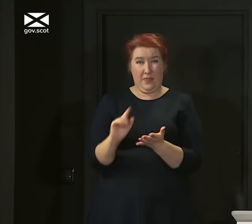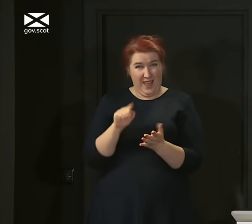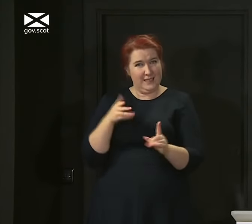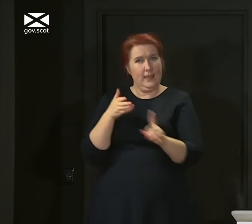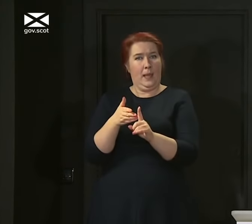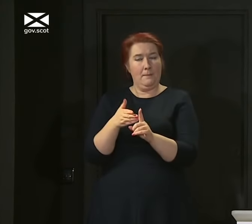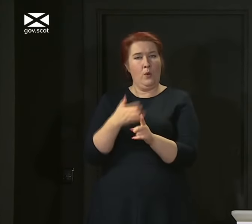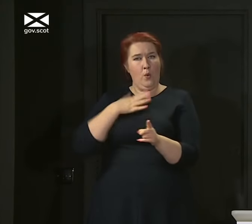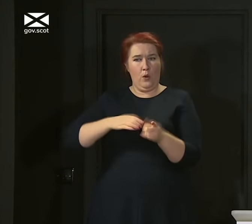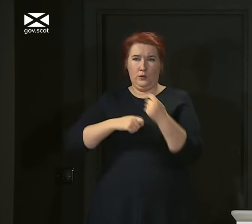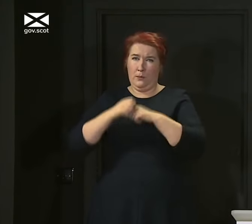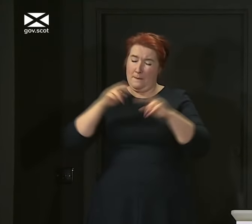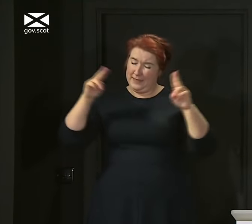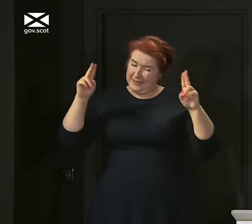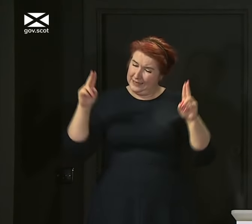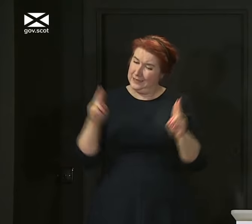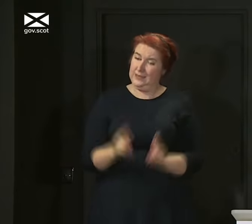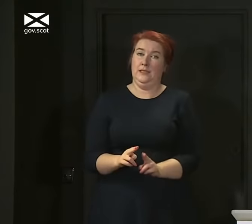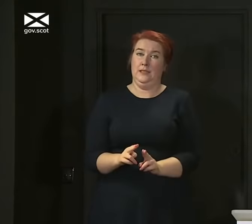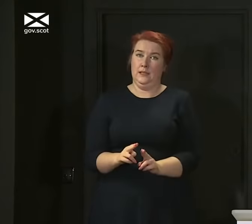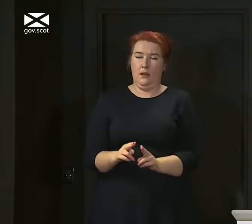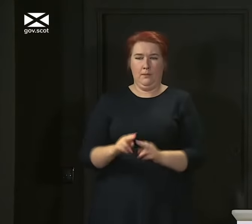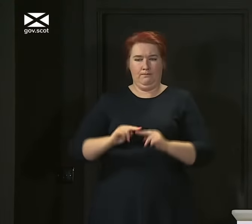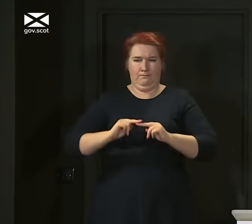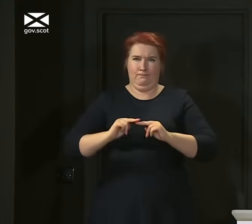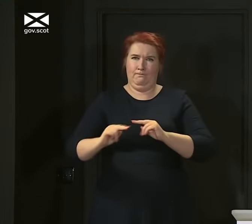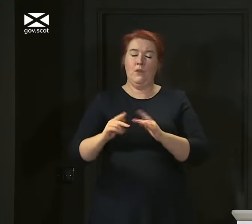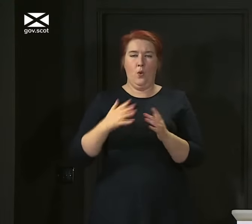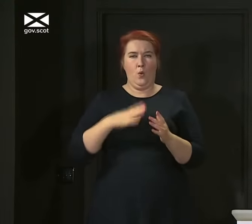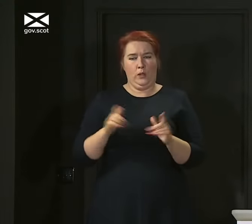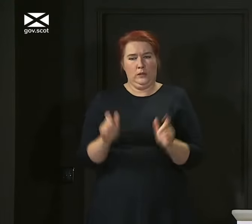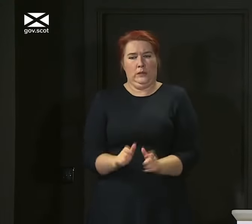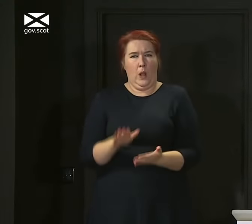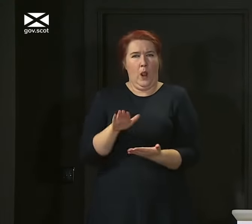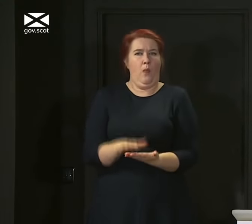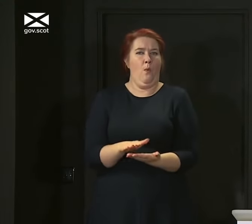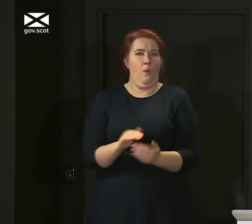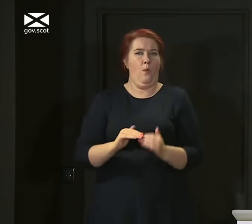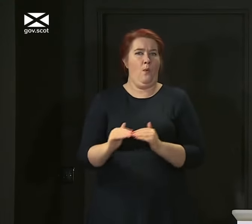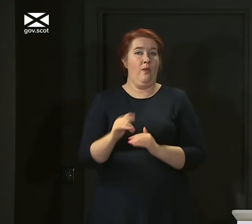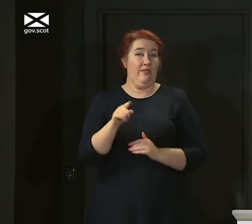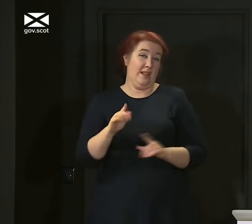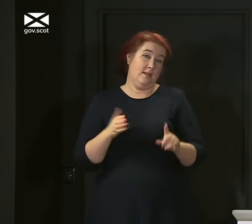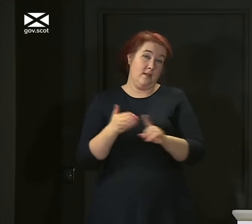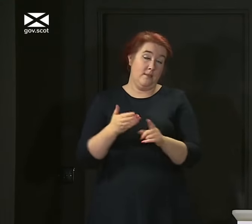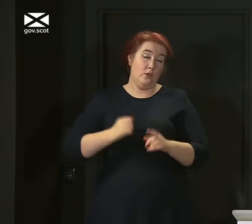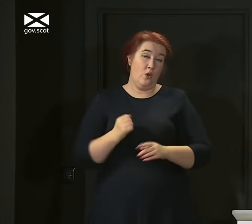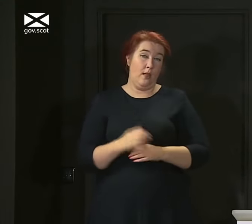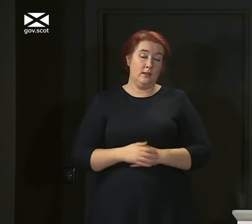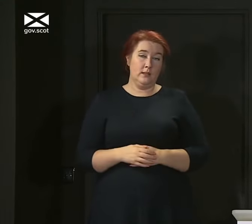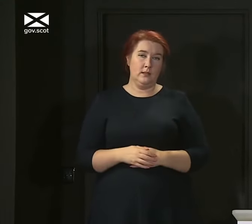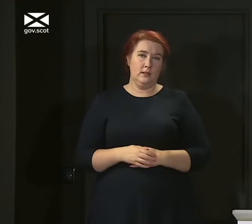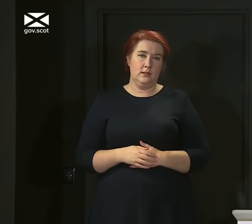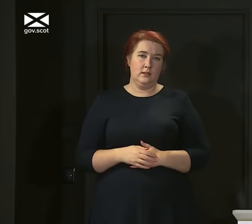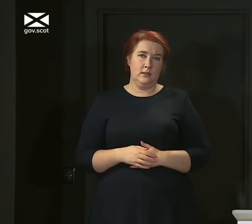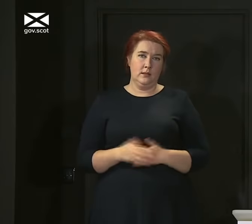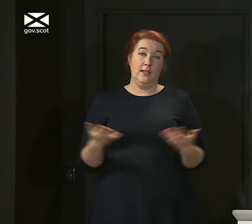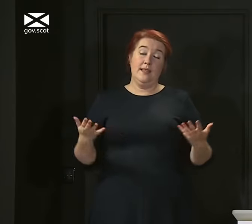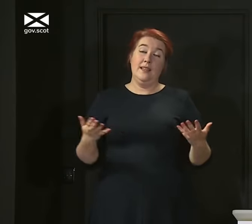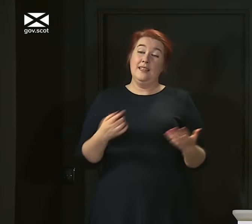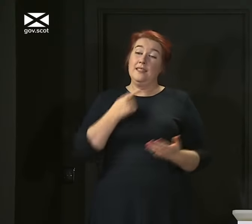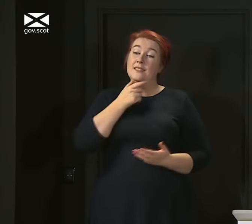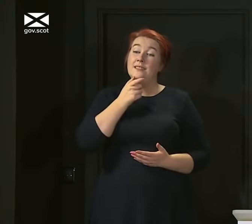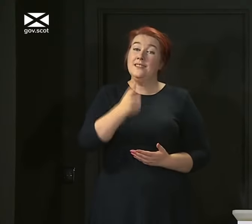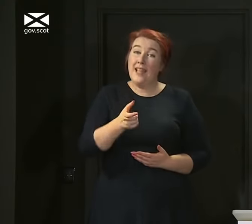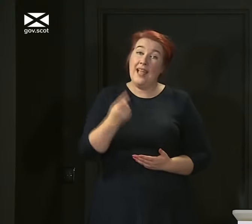to as low a level as possible, and then keep it at a low level. Now, saying that is, of course, easy.